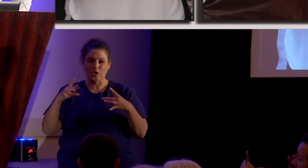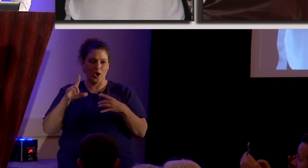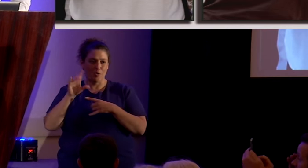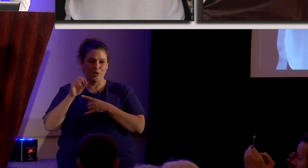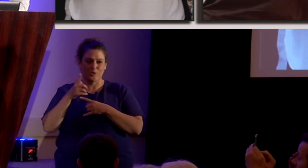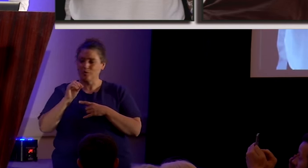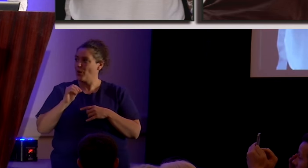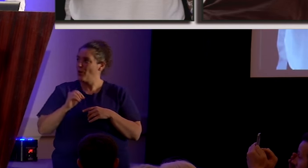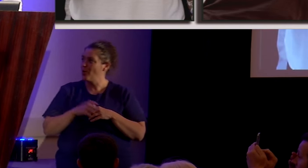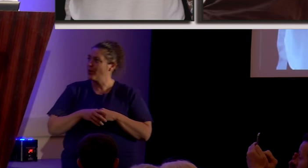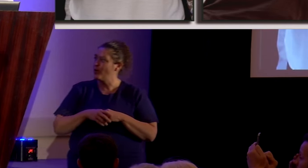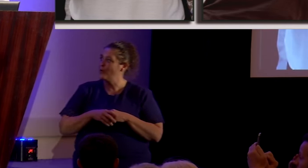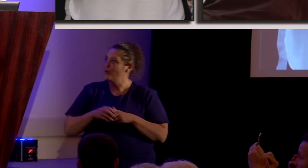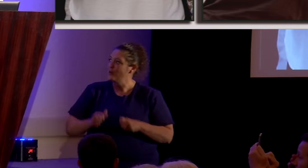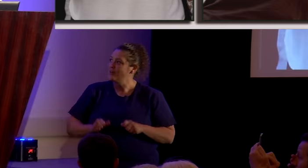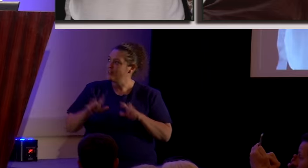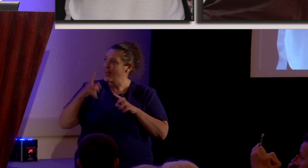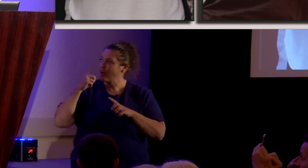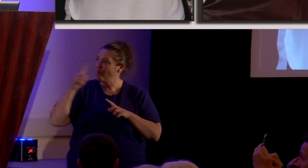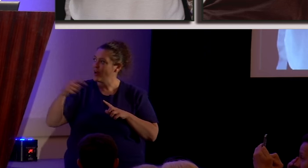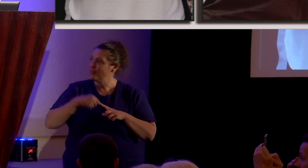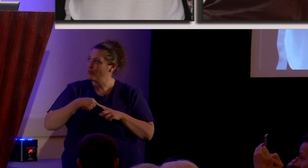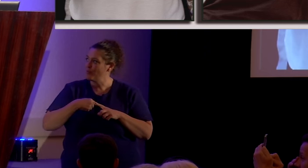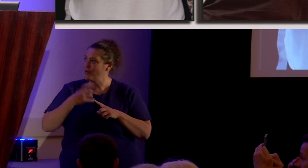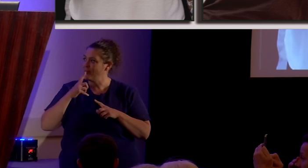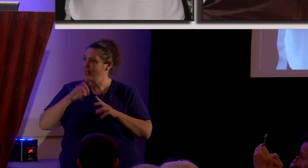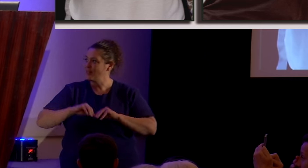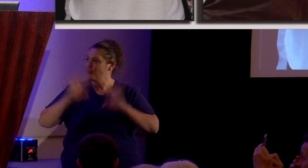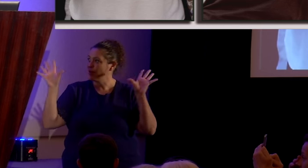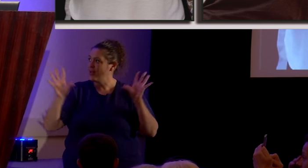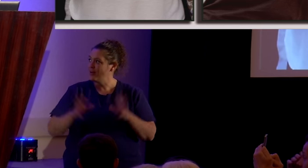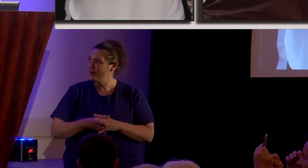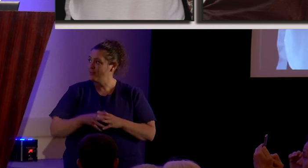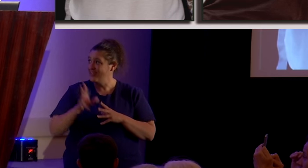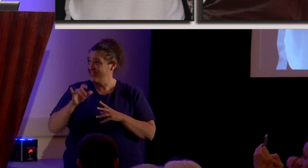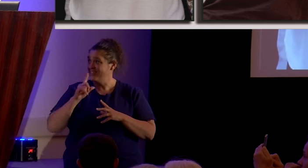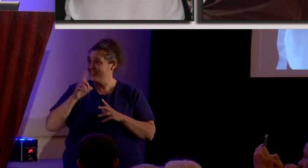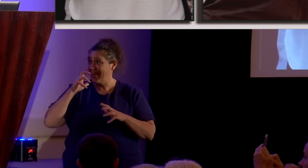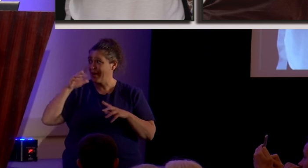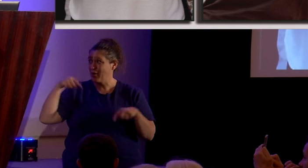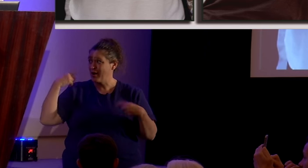Sacrificed for Me. Look how blatant that is. Is that crazy?